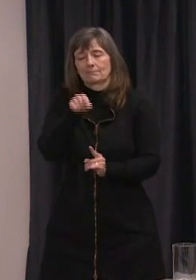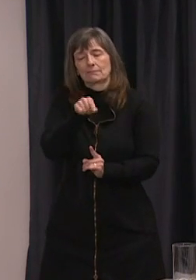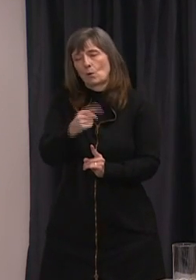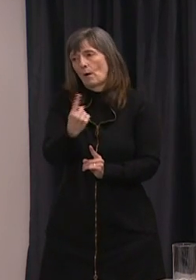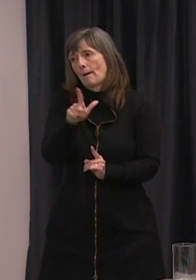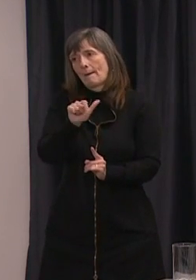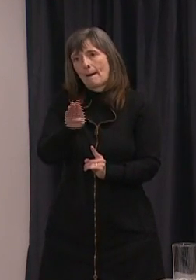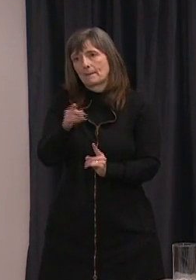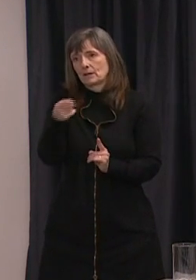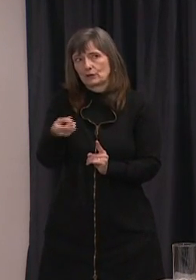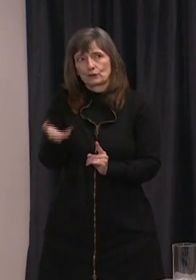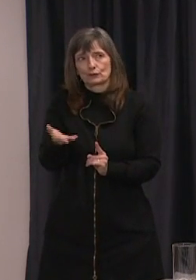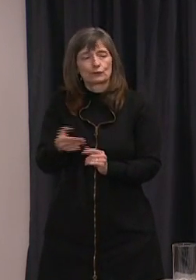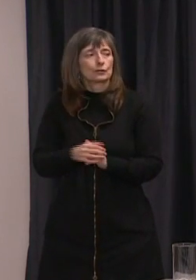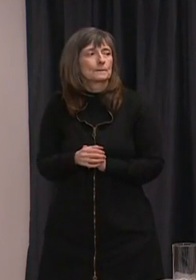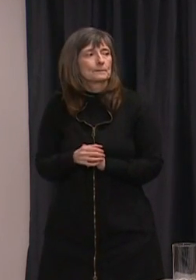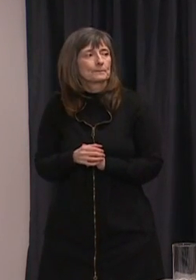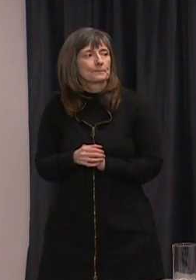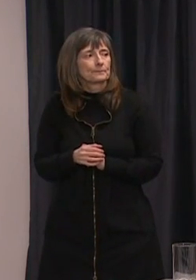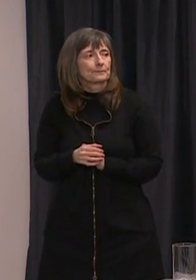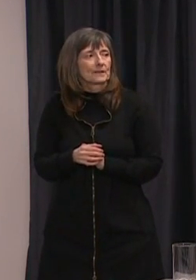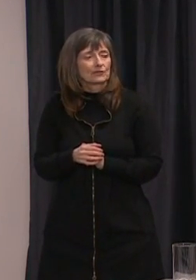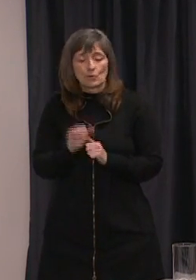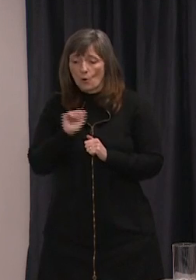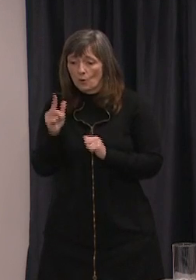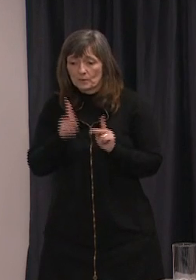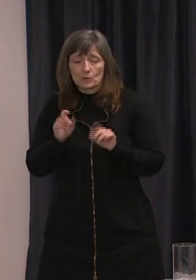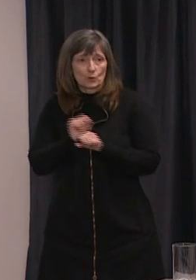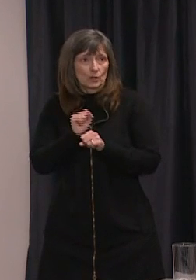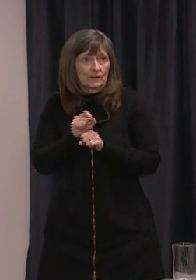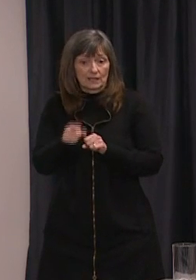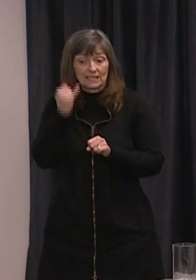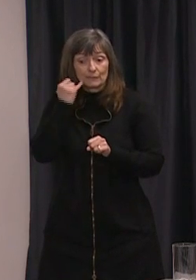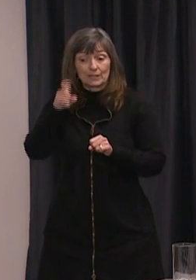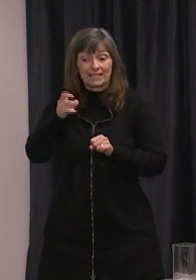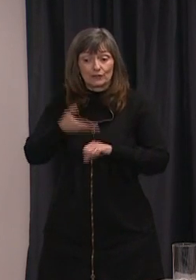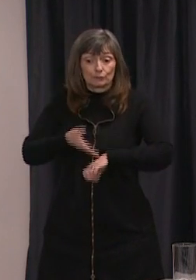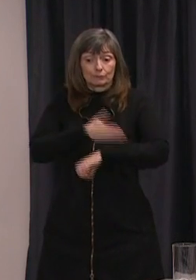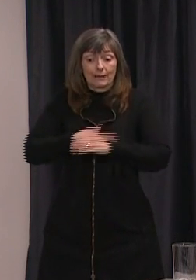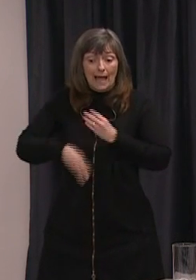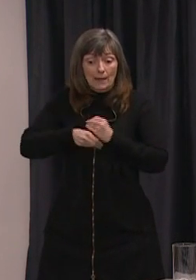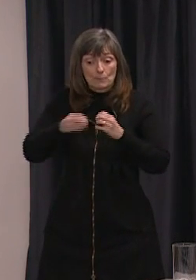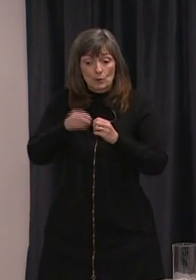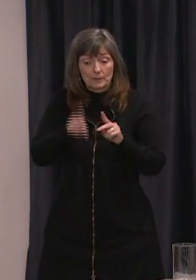sent here and and if resources if we need to improve resources at that lab then that's what will happen